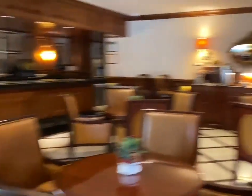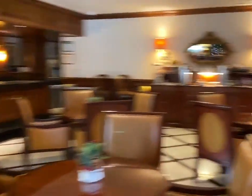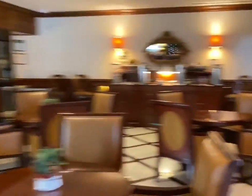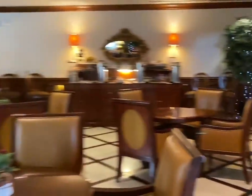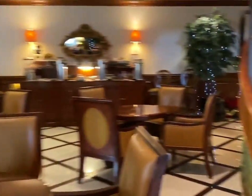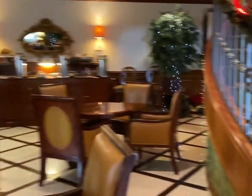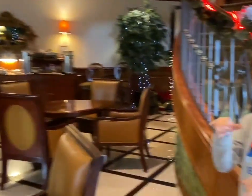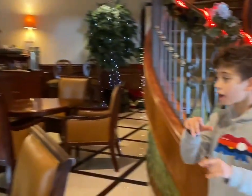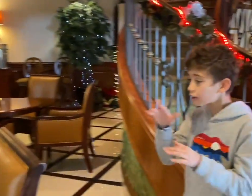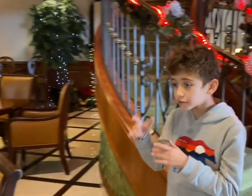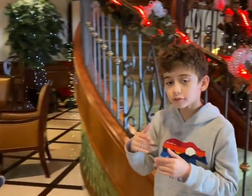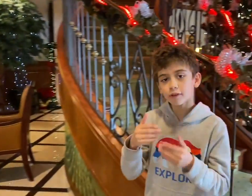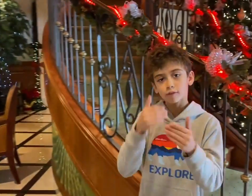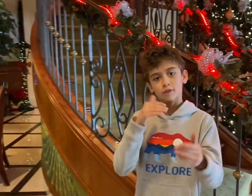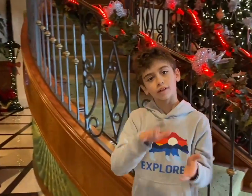He was a regular here before his death.